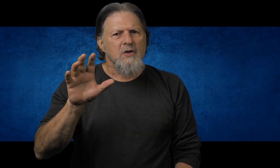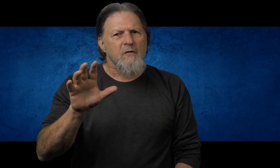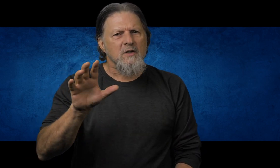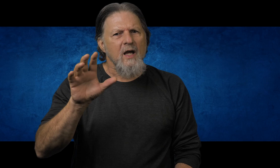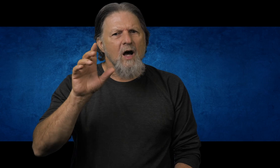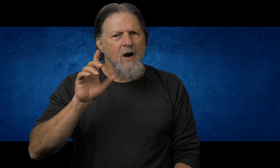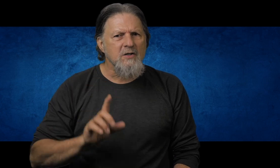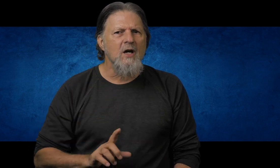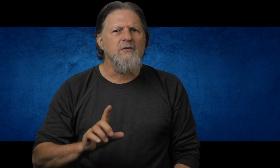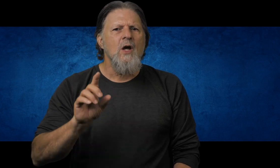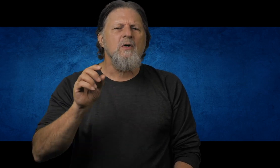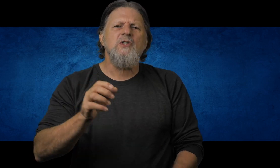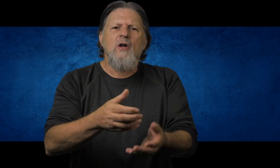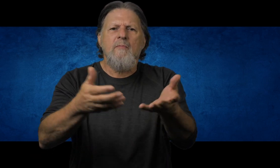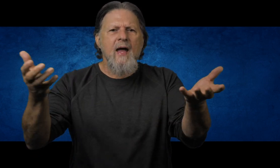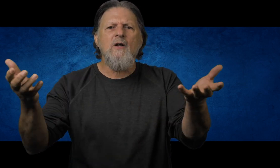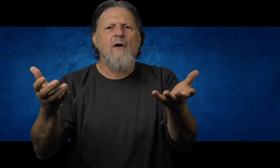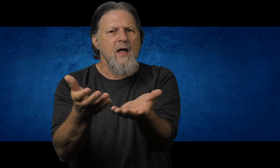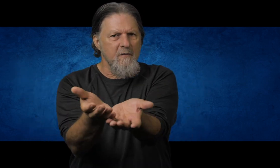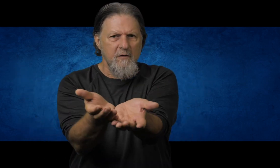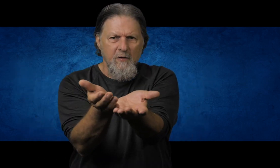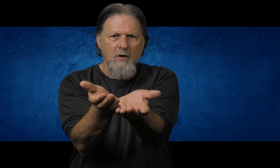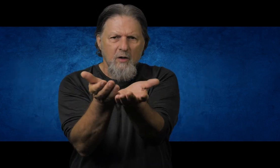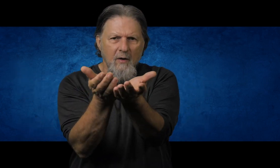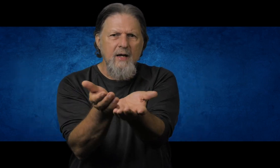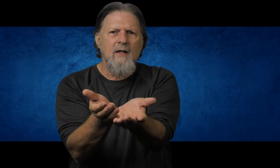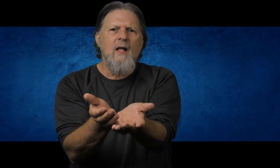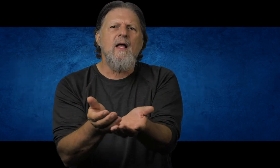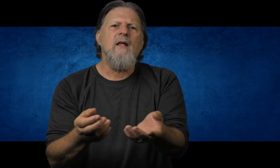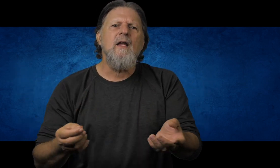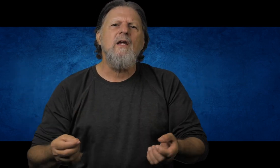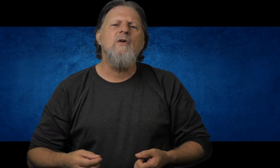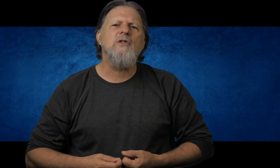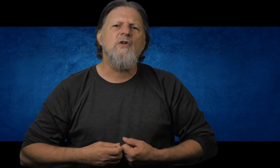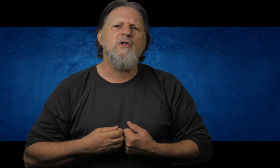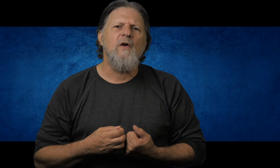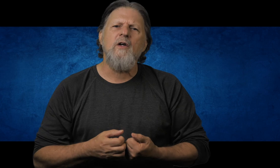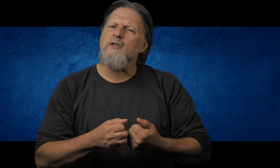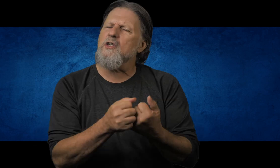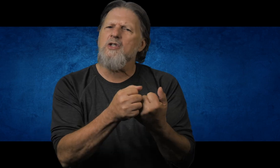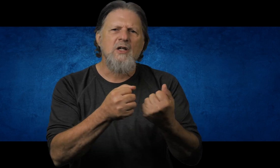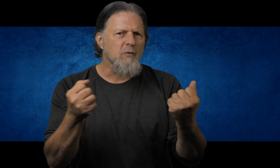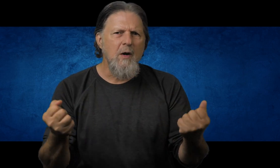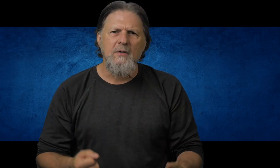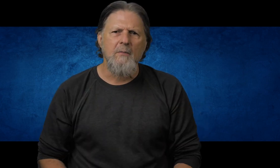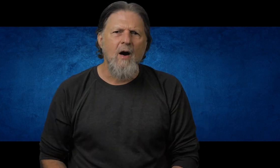to fixate on ourselves, which is going to magnify every failure, right? And then he uses those failures to just rip us apart,